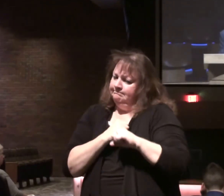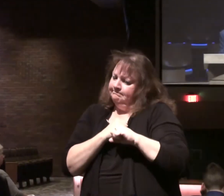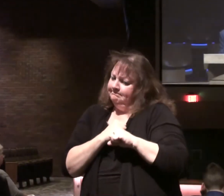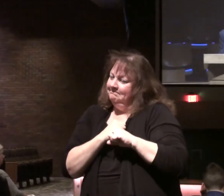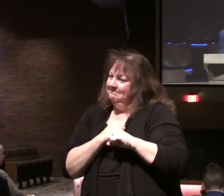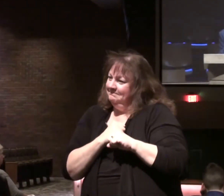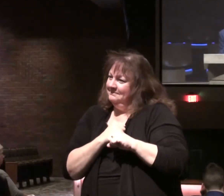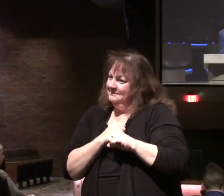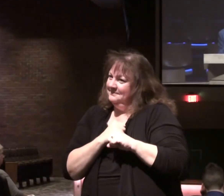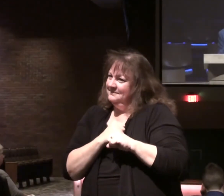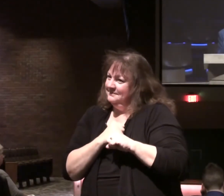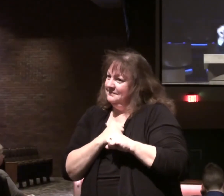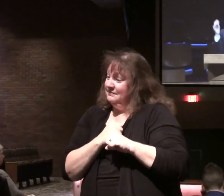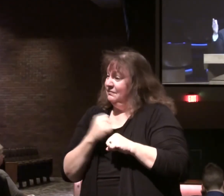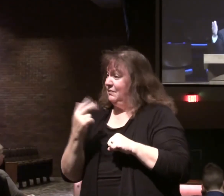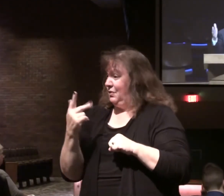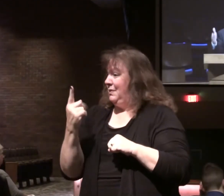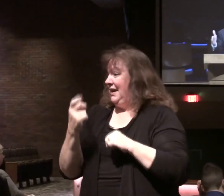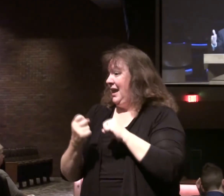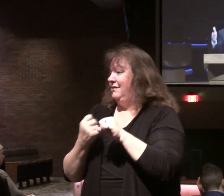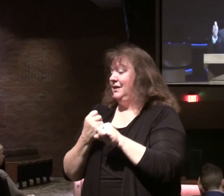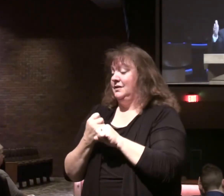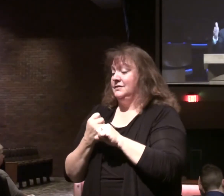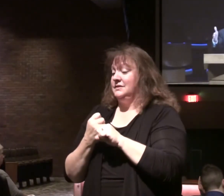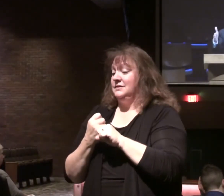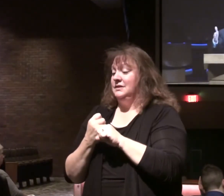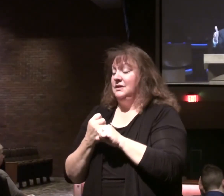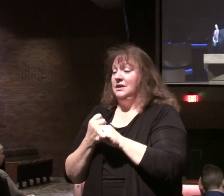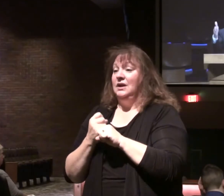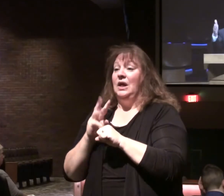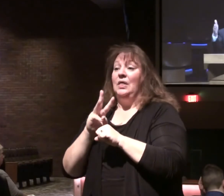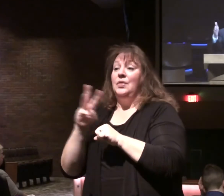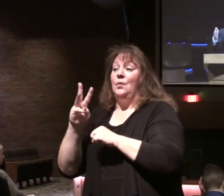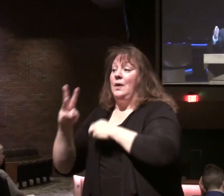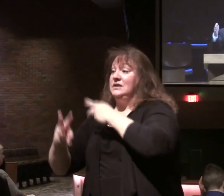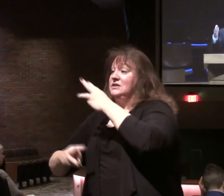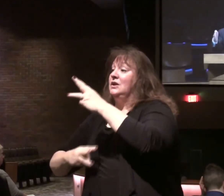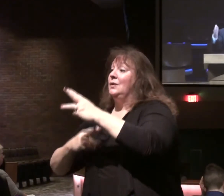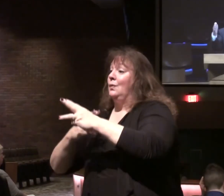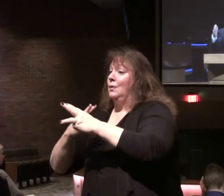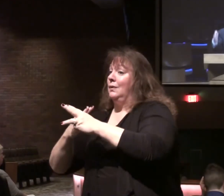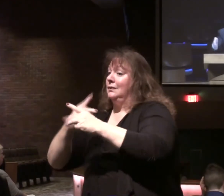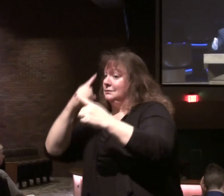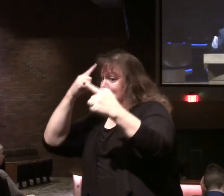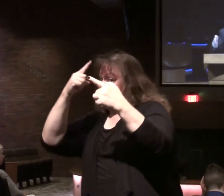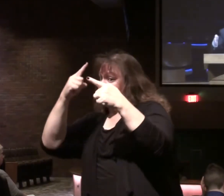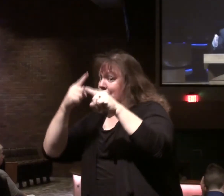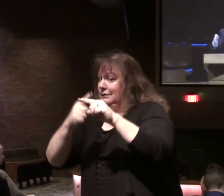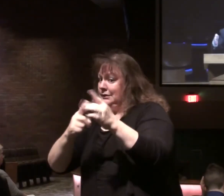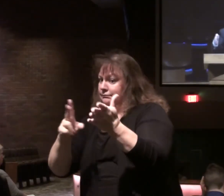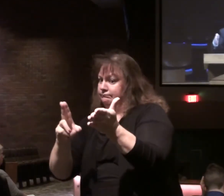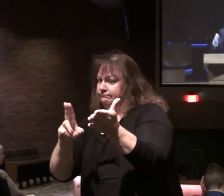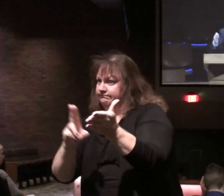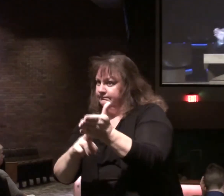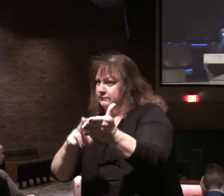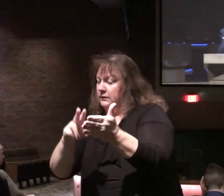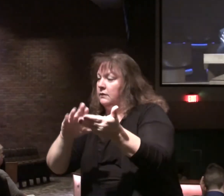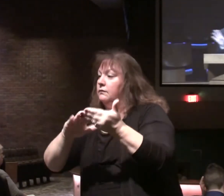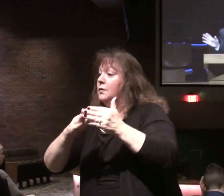three and a half years. Because the Antichrist, the Western world ruler, has signed a covenant of peace for Israel.